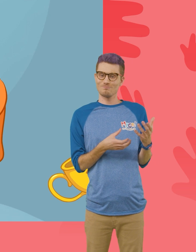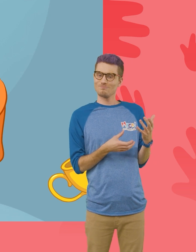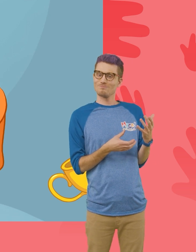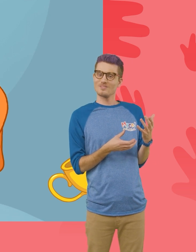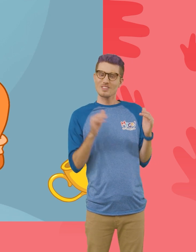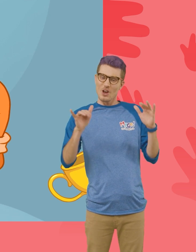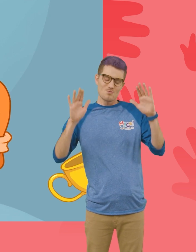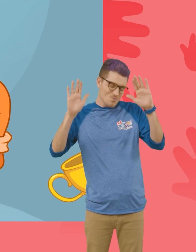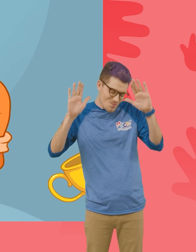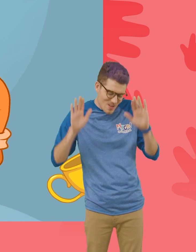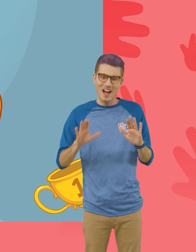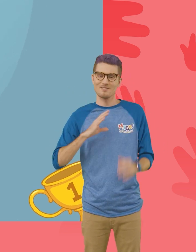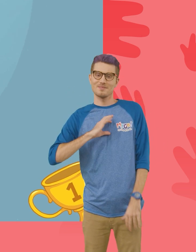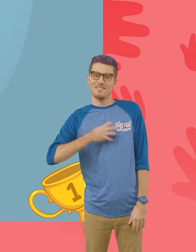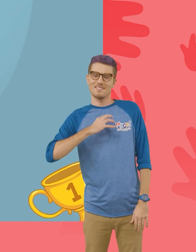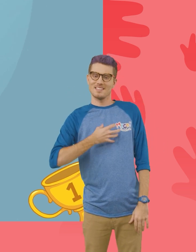That was great, Morphle.